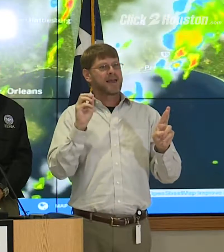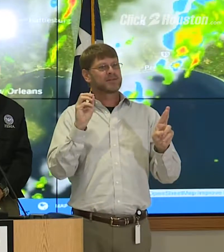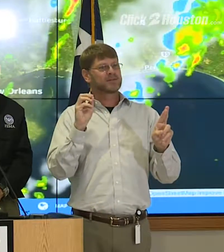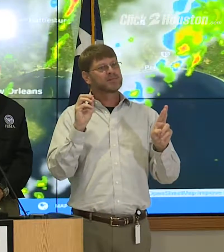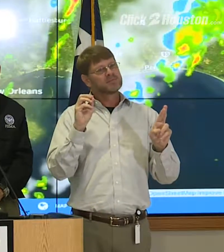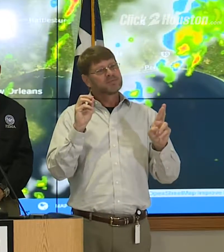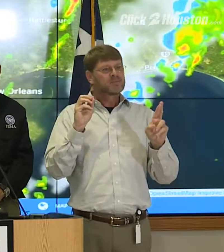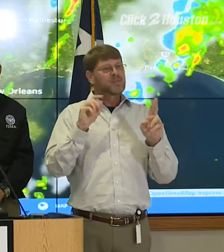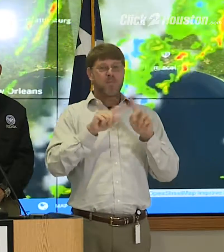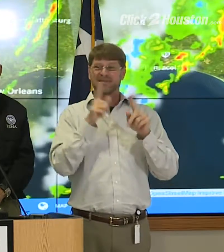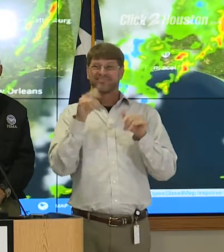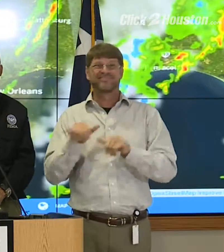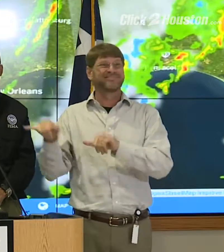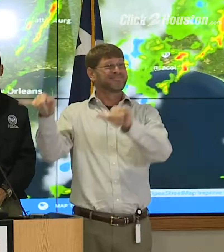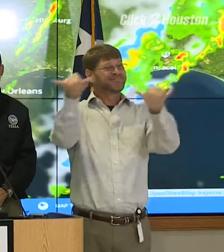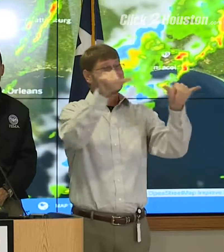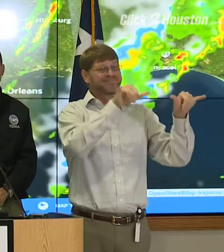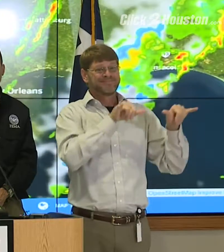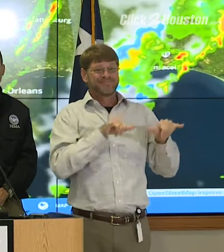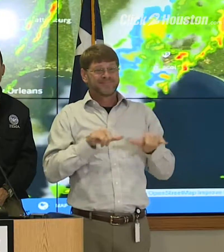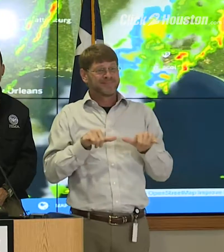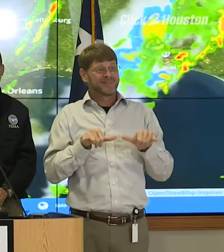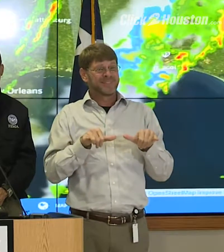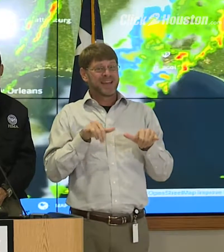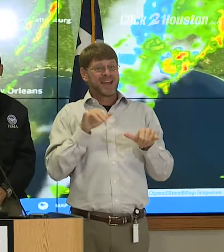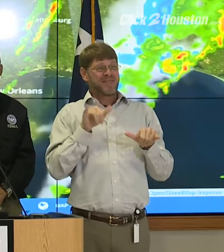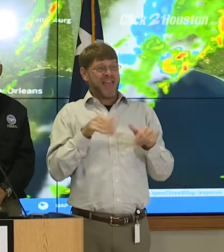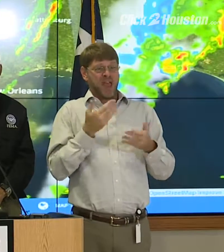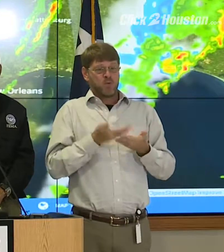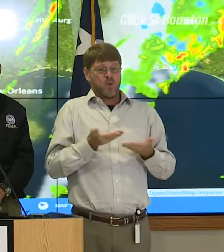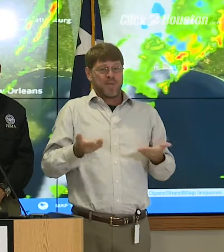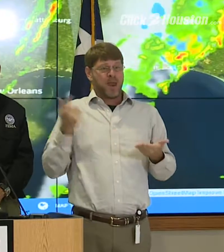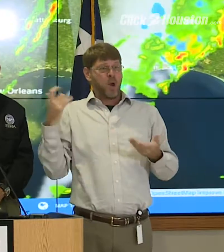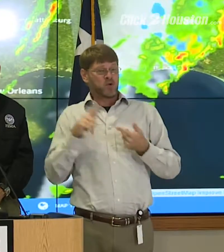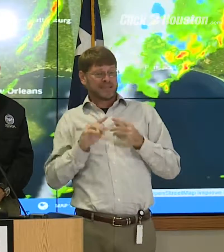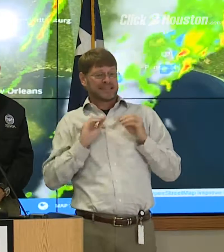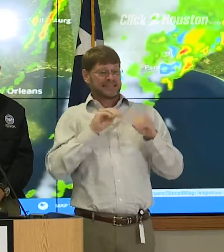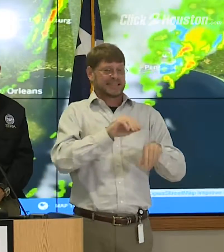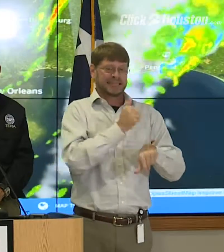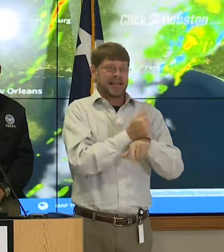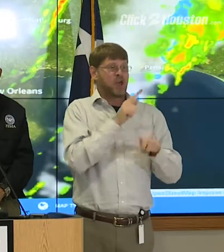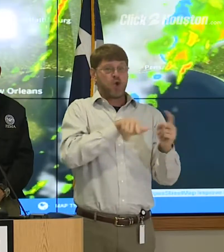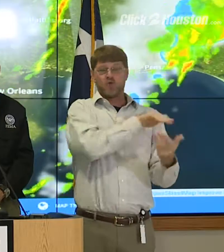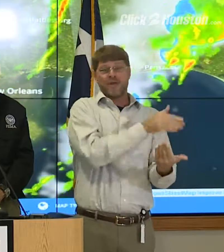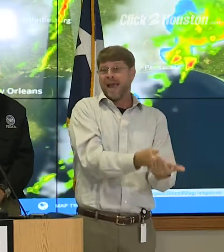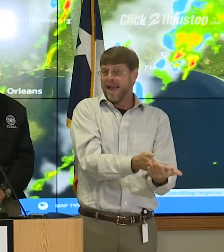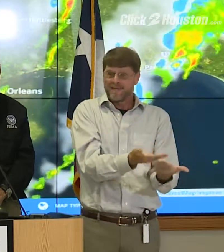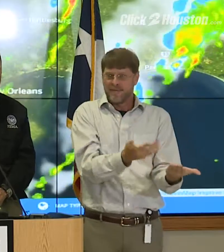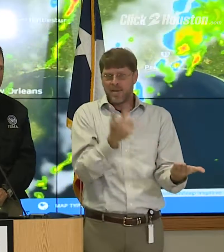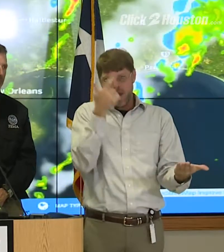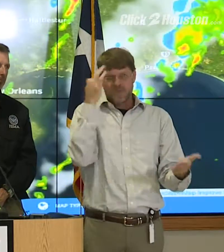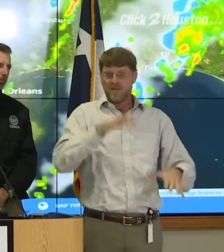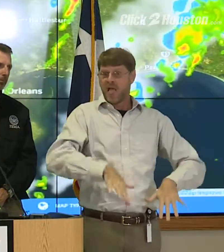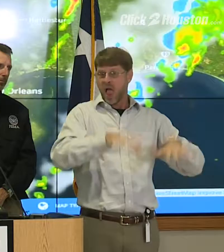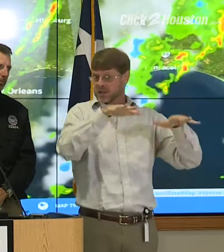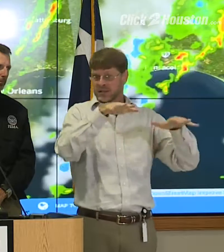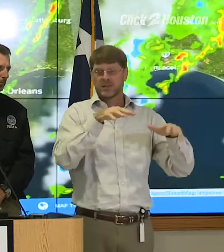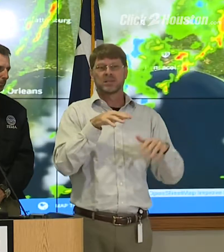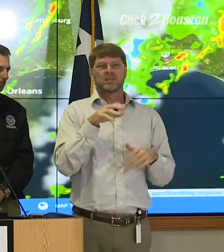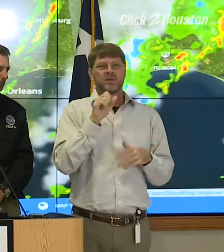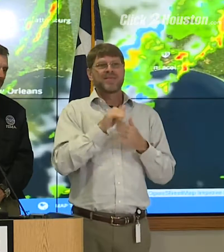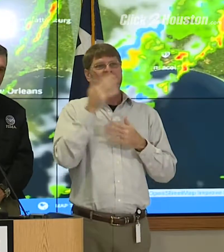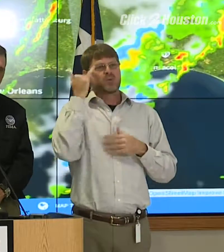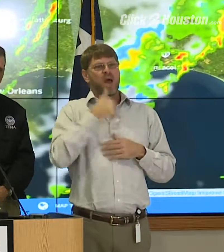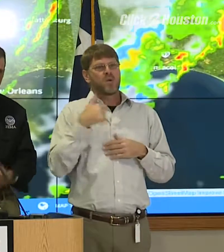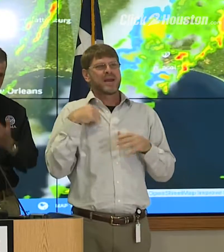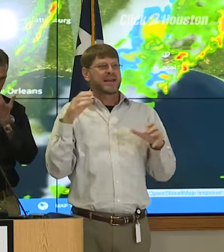But like everybody else, the assets that they wanted to put on site just couldn't get here simply because of floods. So